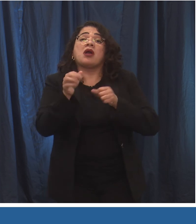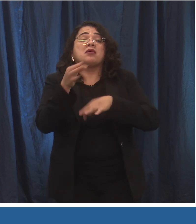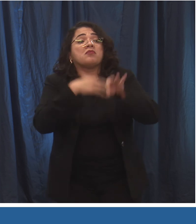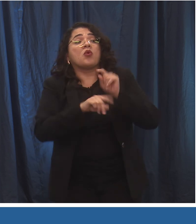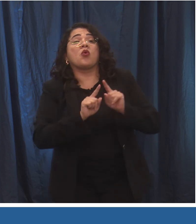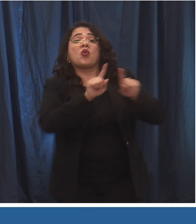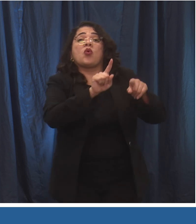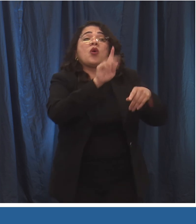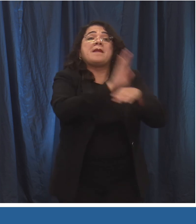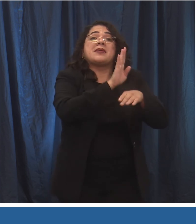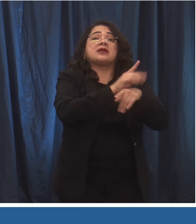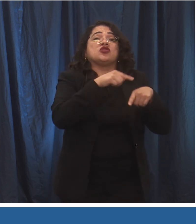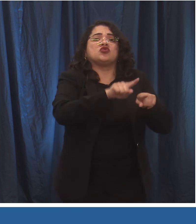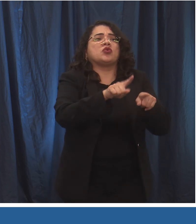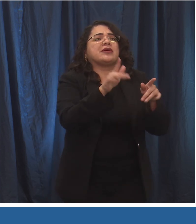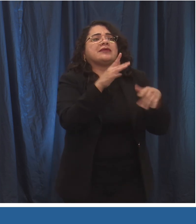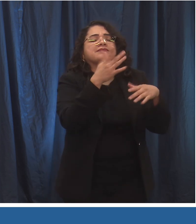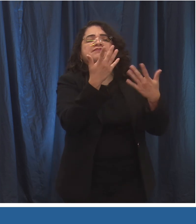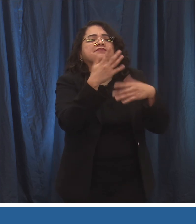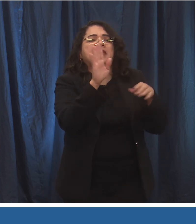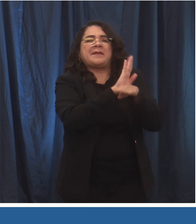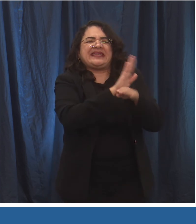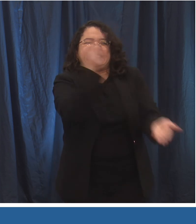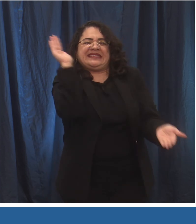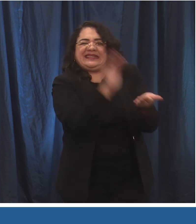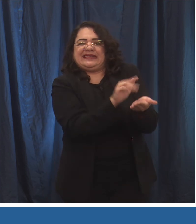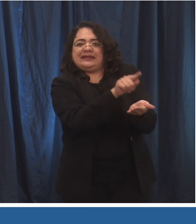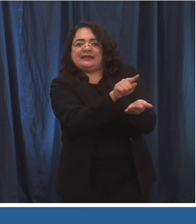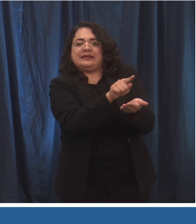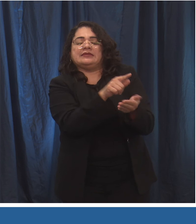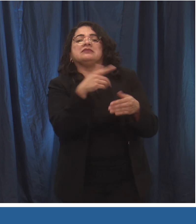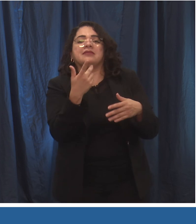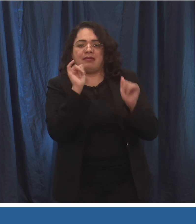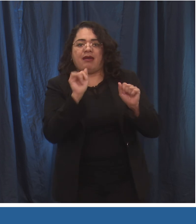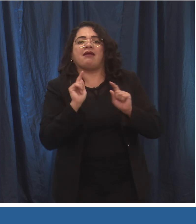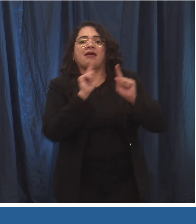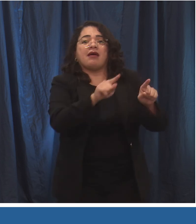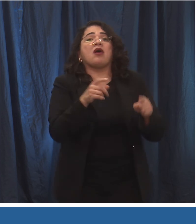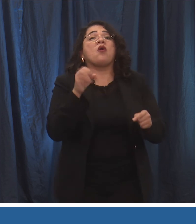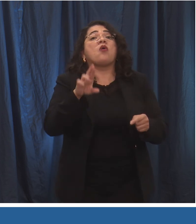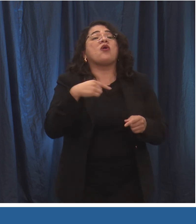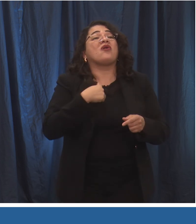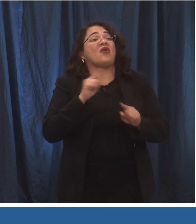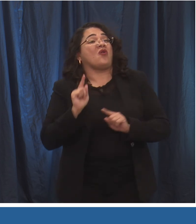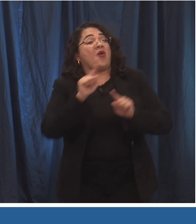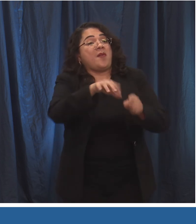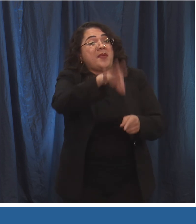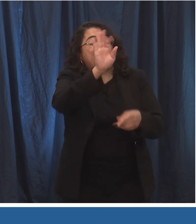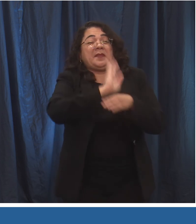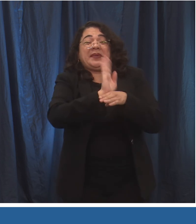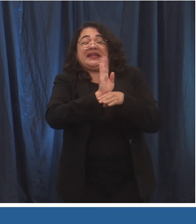Another option would be, instead of going to a restaurant to pick up food during a busy time, have food delivered to your home instead.